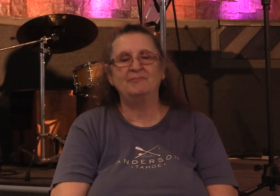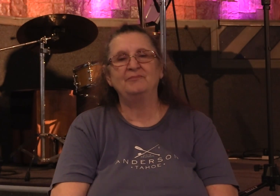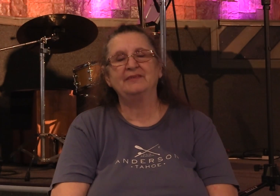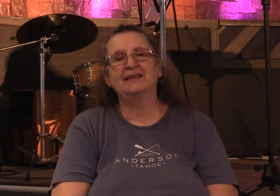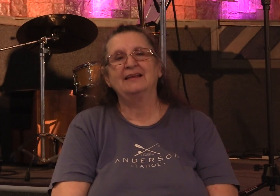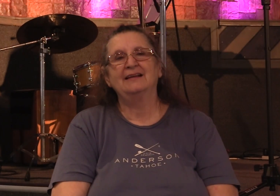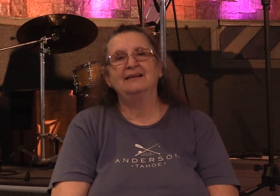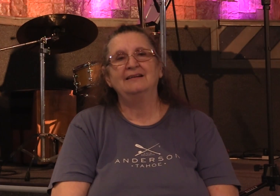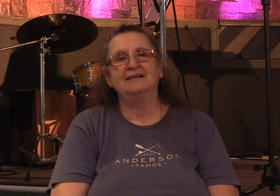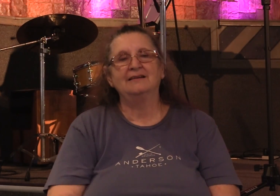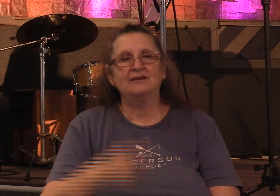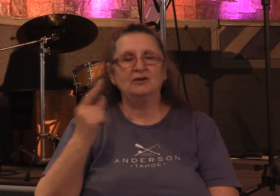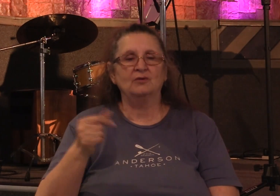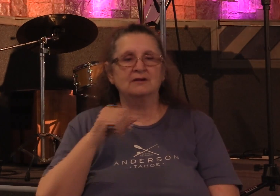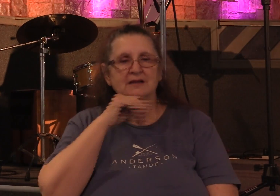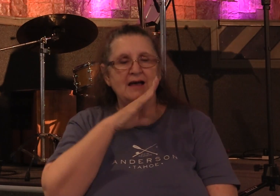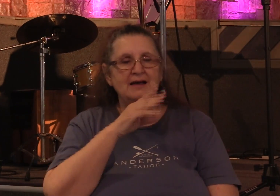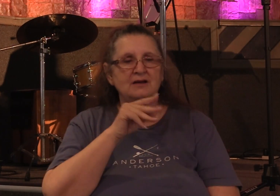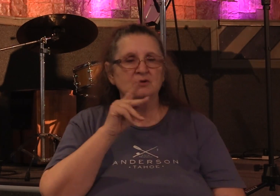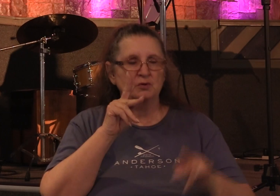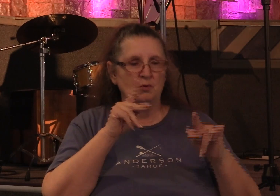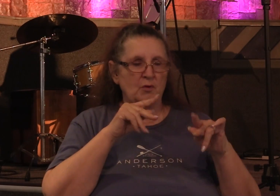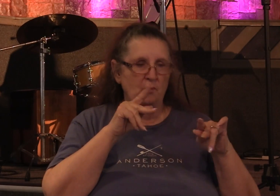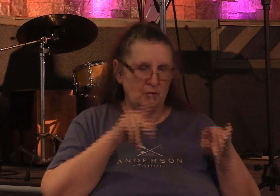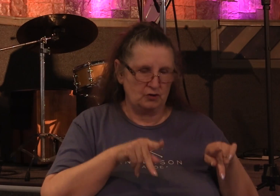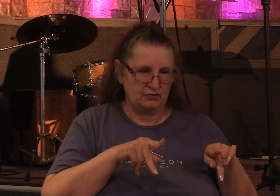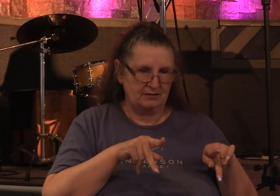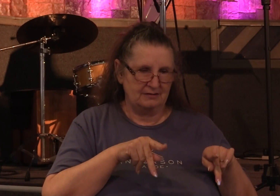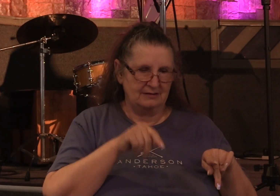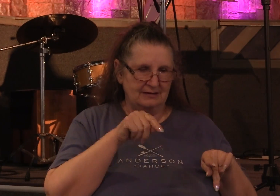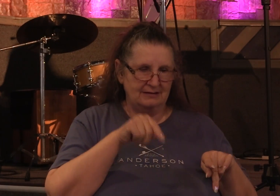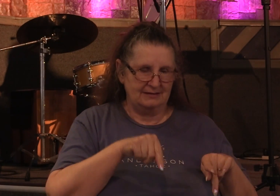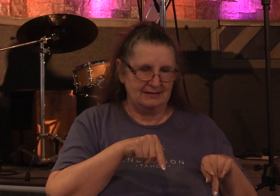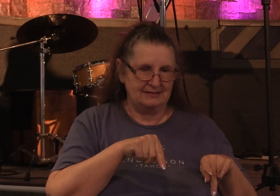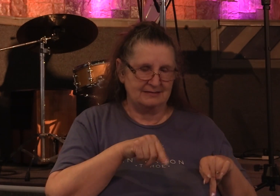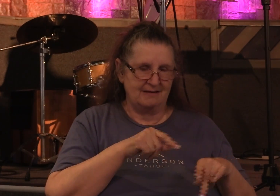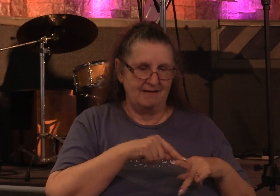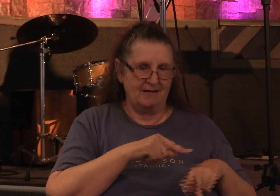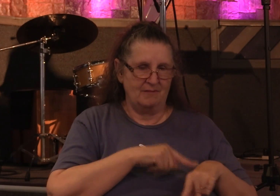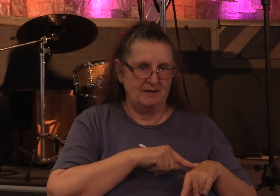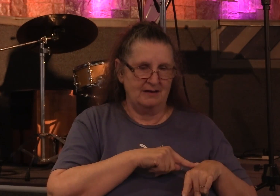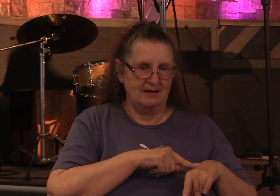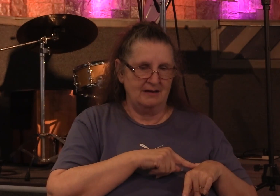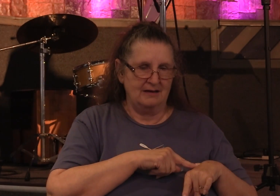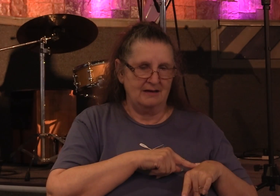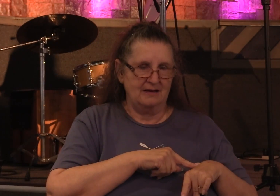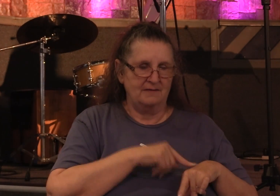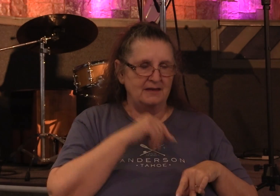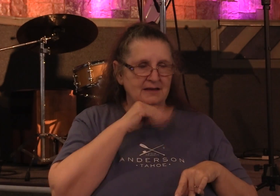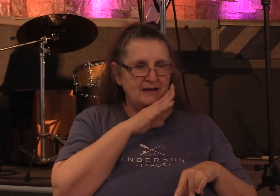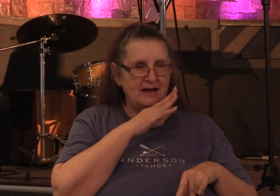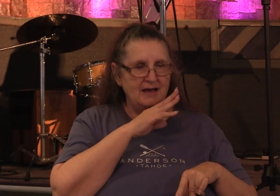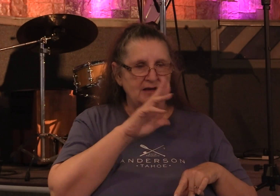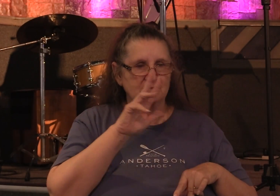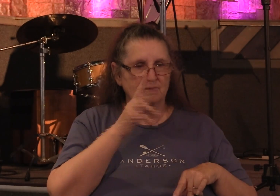you can only lie to a person in this case they lied to the third person of the Trinity God the Holy Spirit